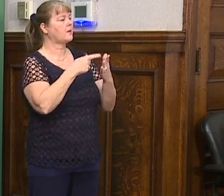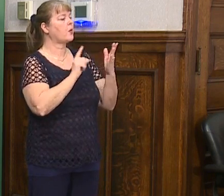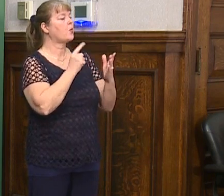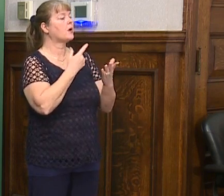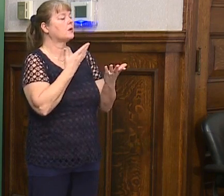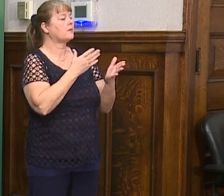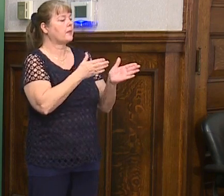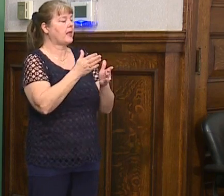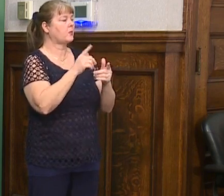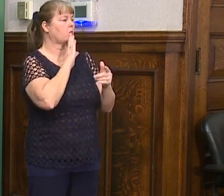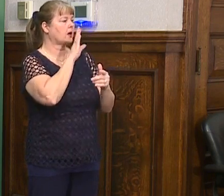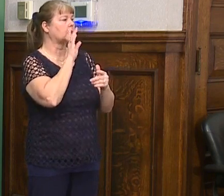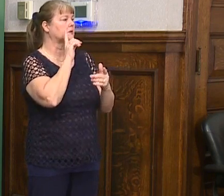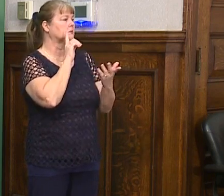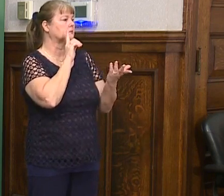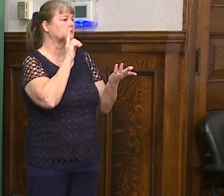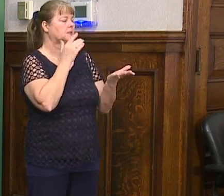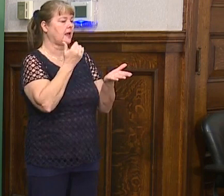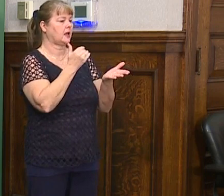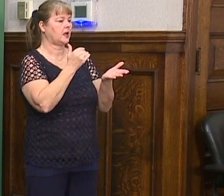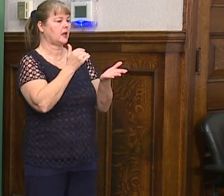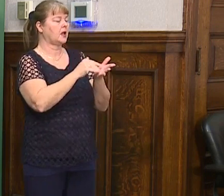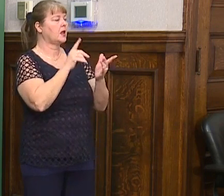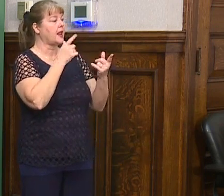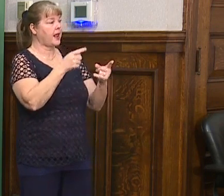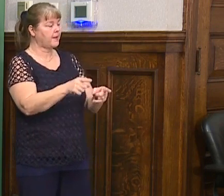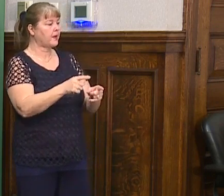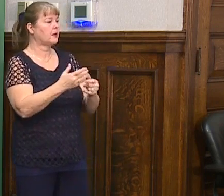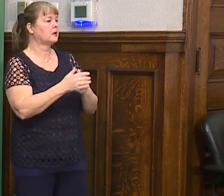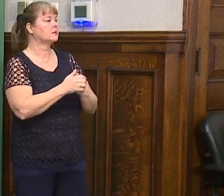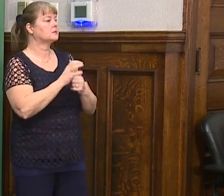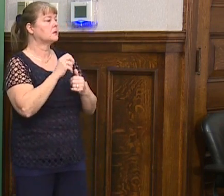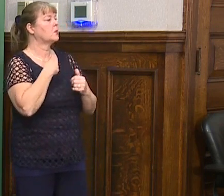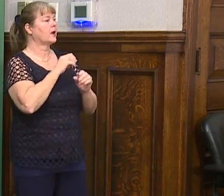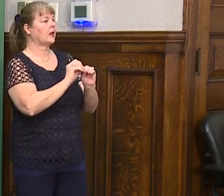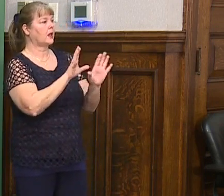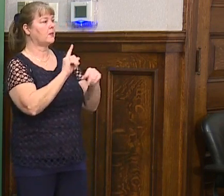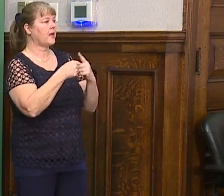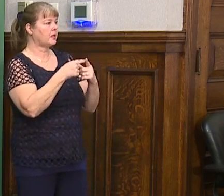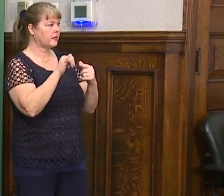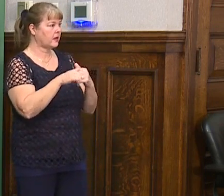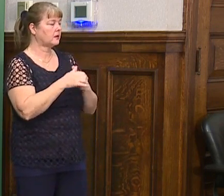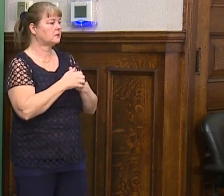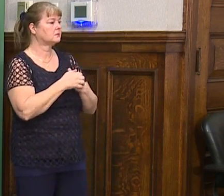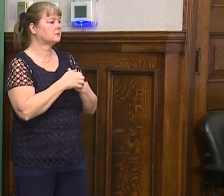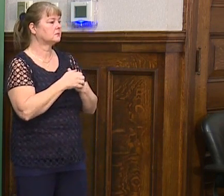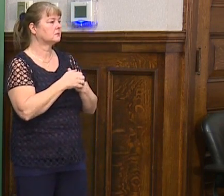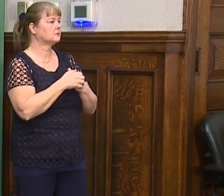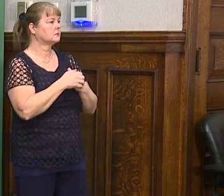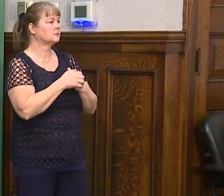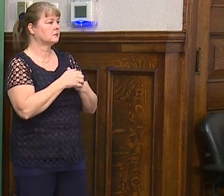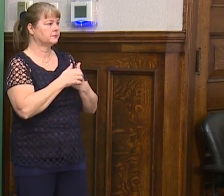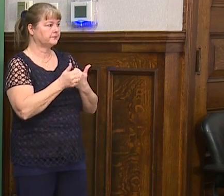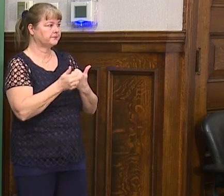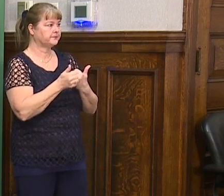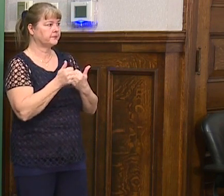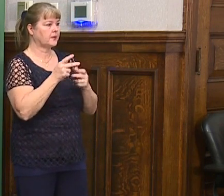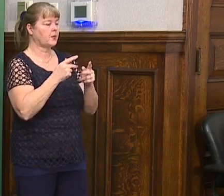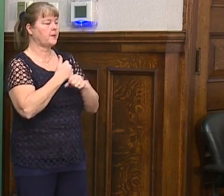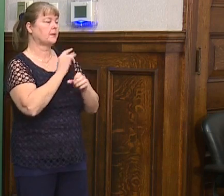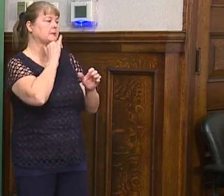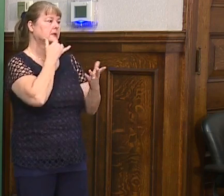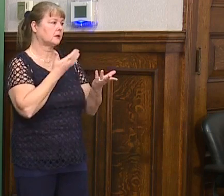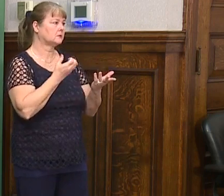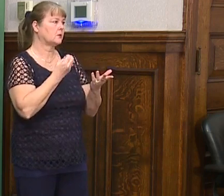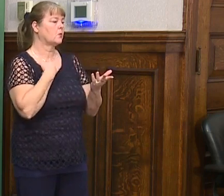what the plan is actually. I mean, again, it happens. Um, you know, people make